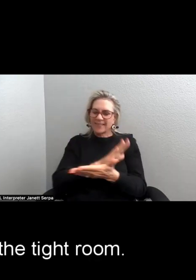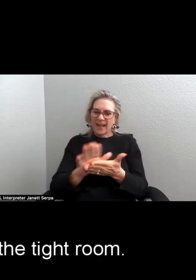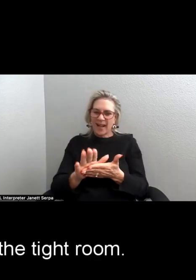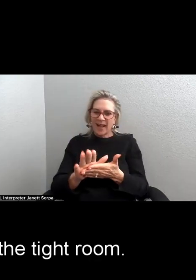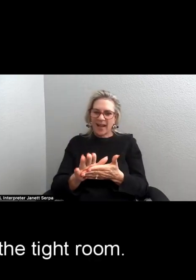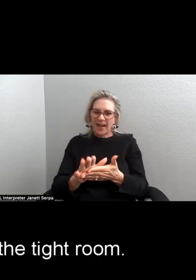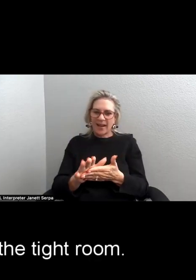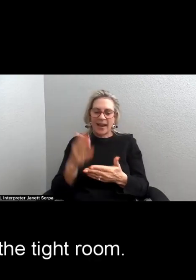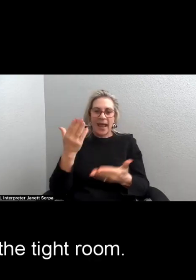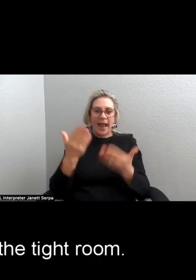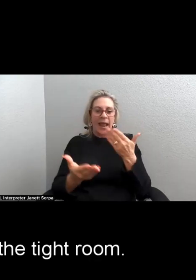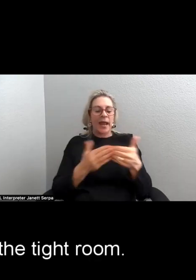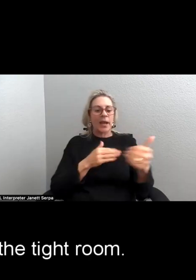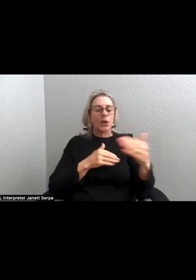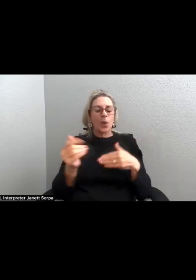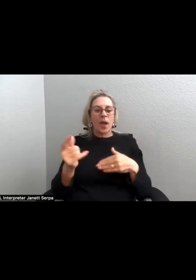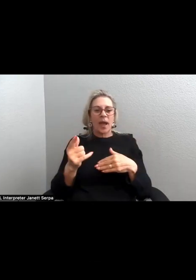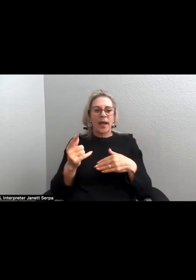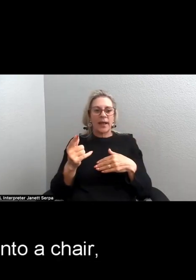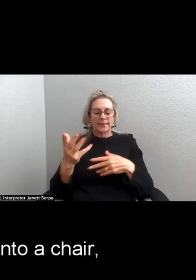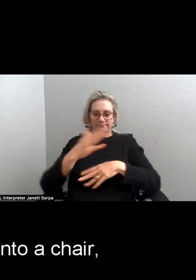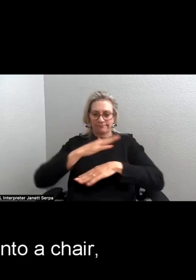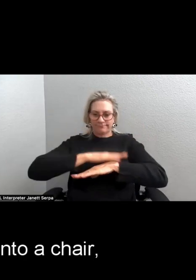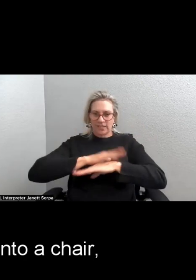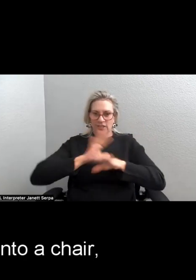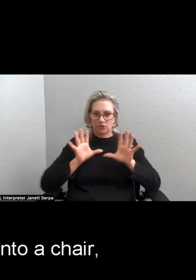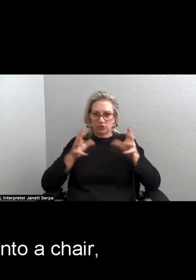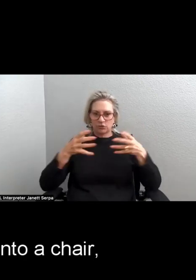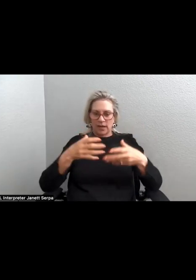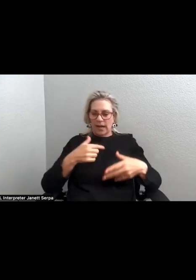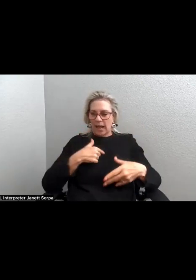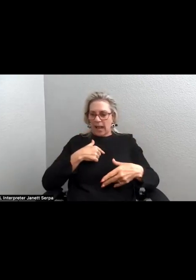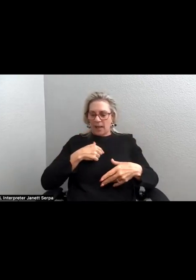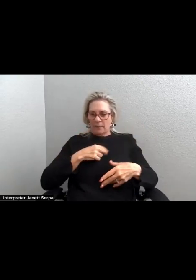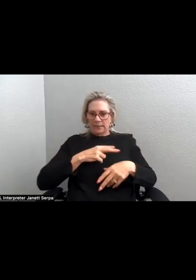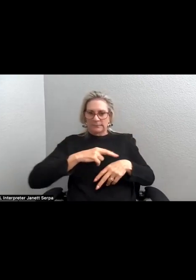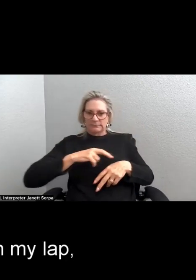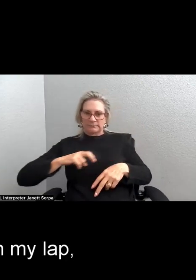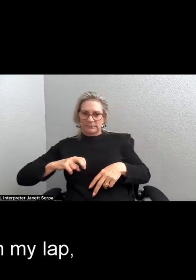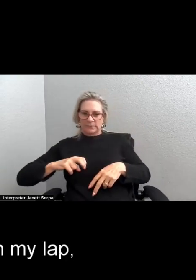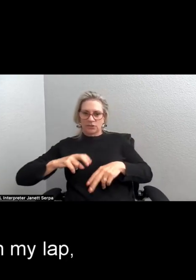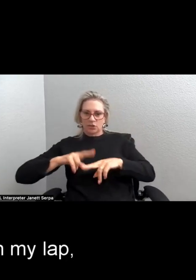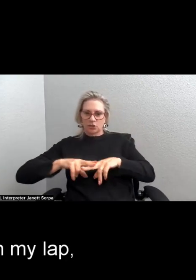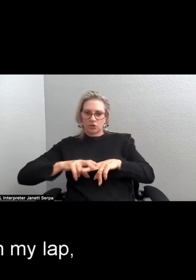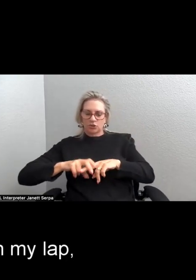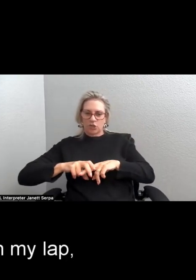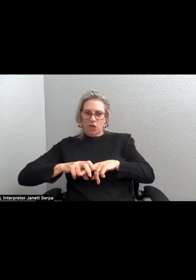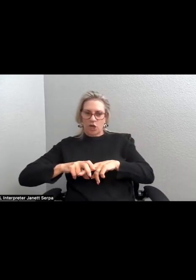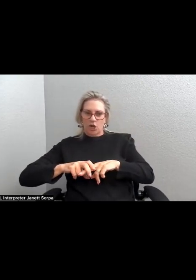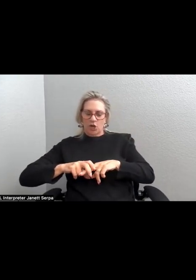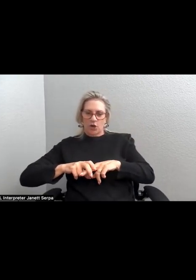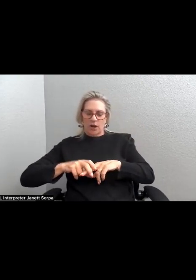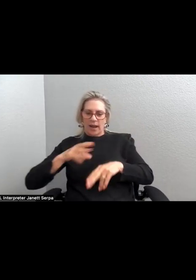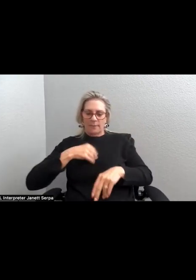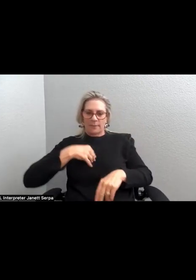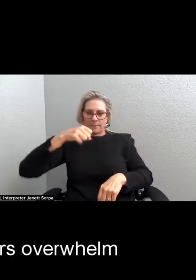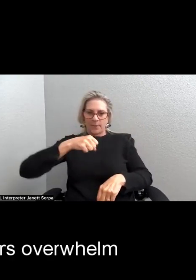crowds the tight room. I'm wedged into a chair, satchel, on my lap.